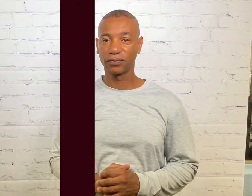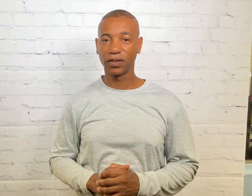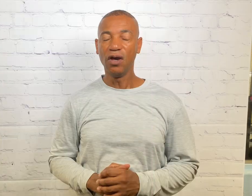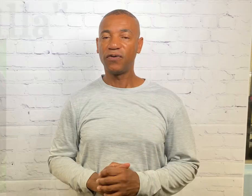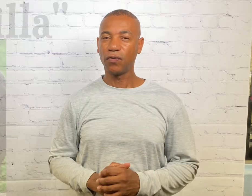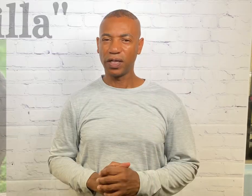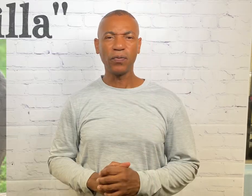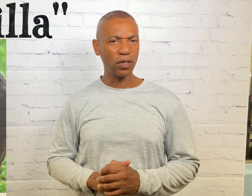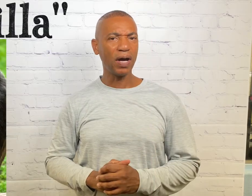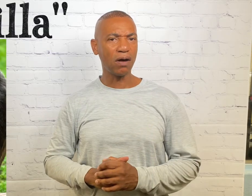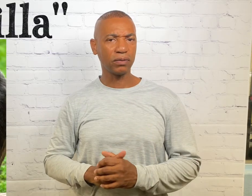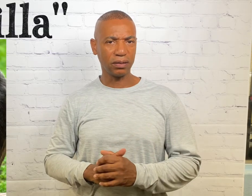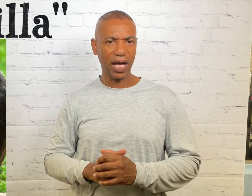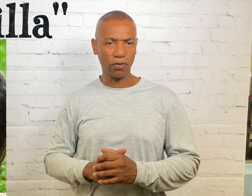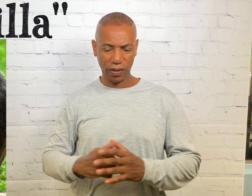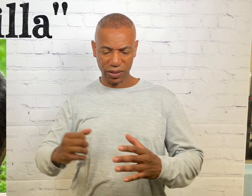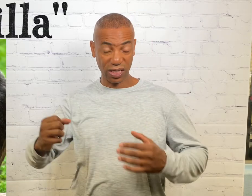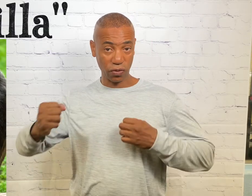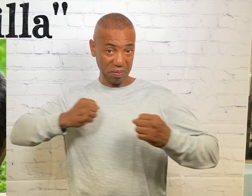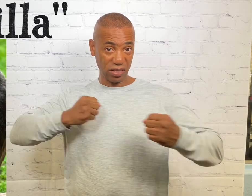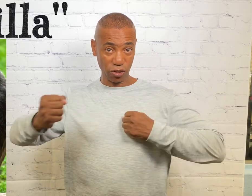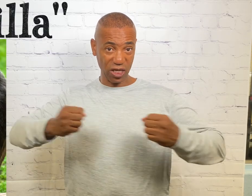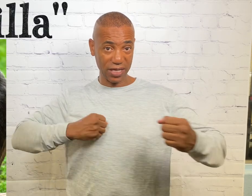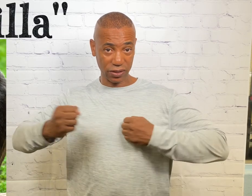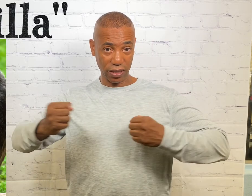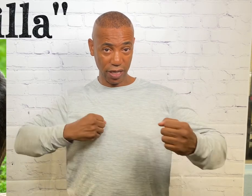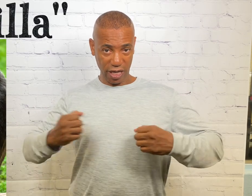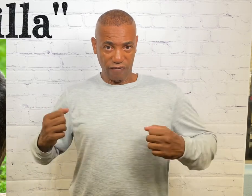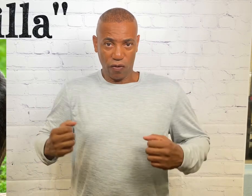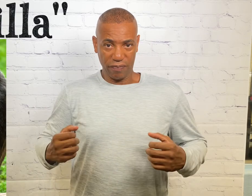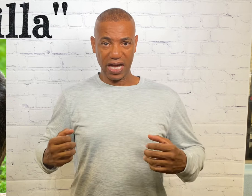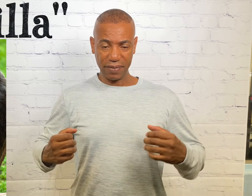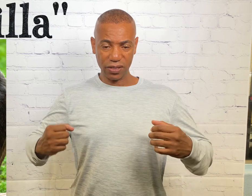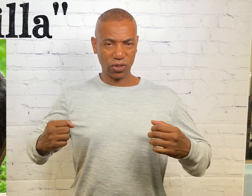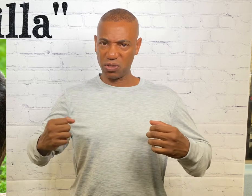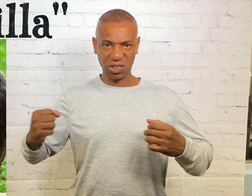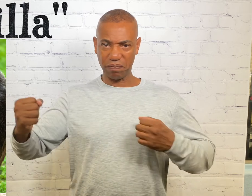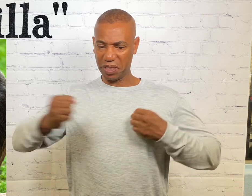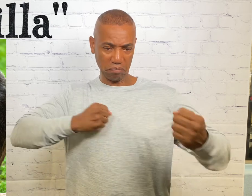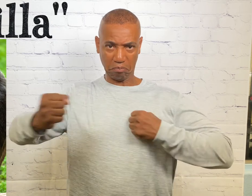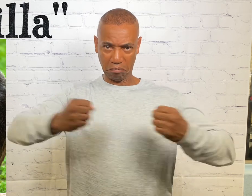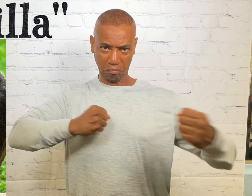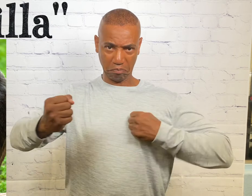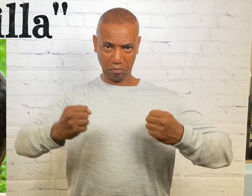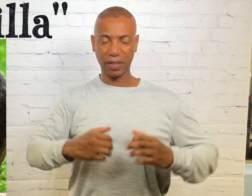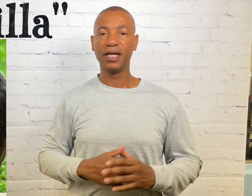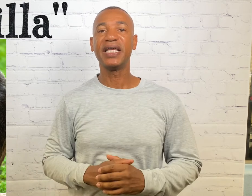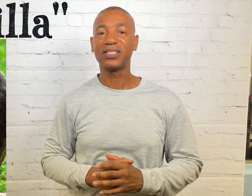For gorilla we know how gorillas tend to beat their chest in the form of dominance. you just simply. That's